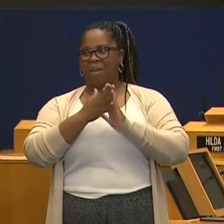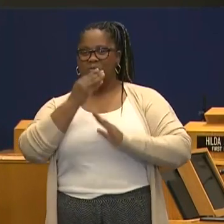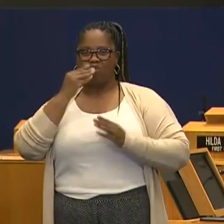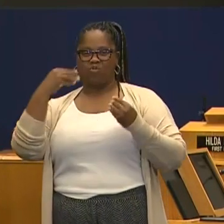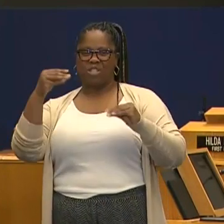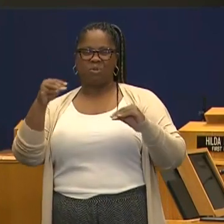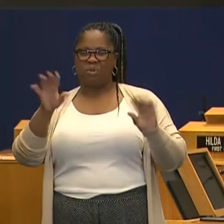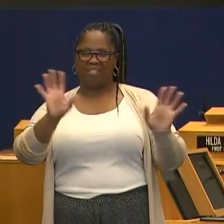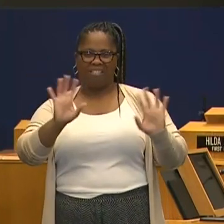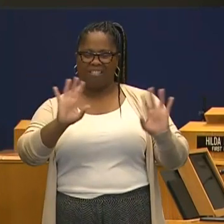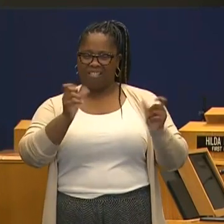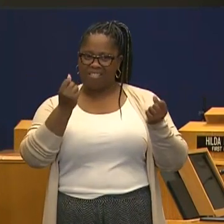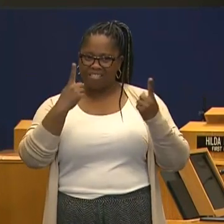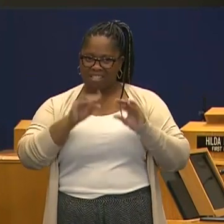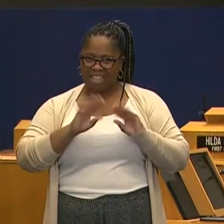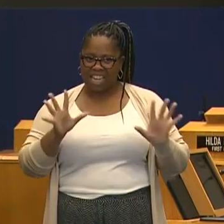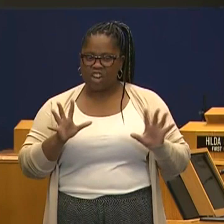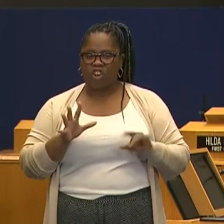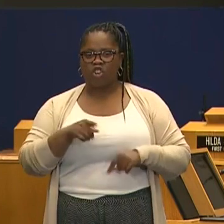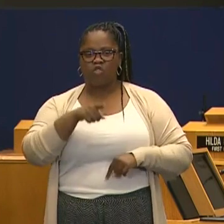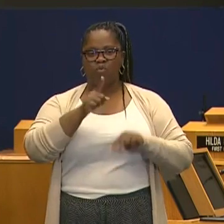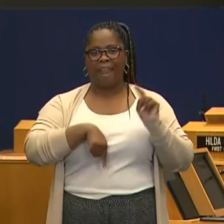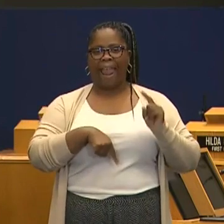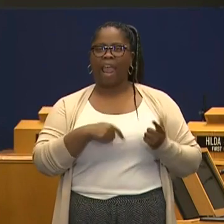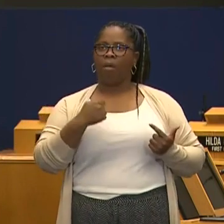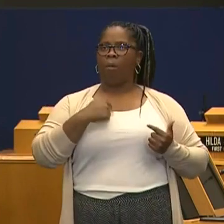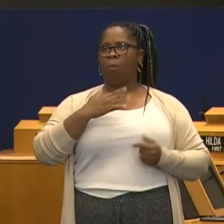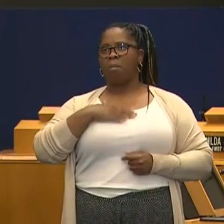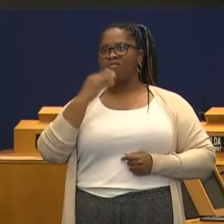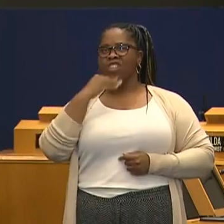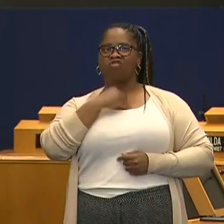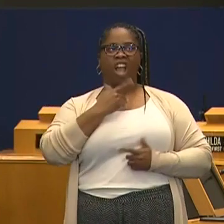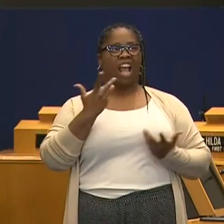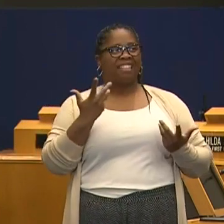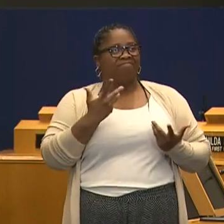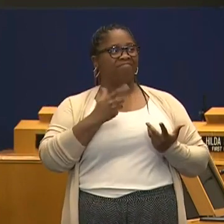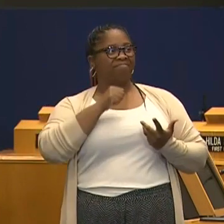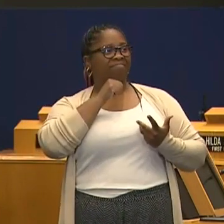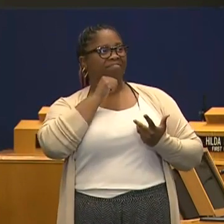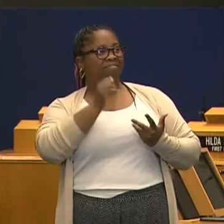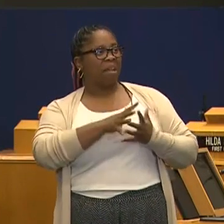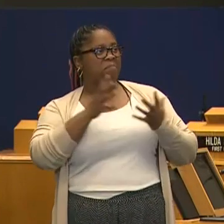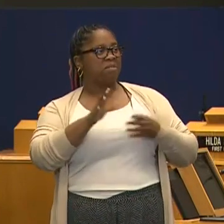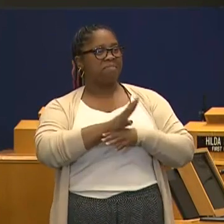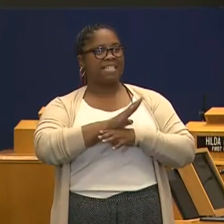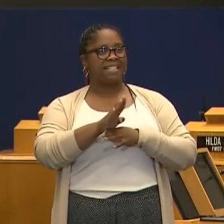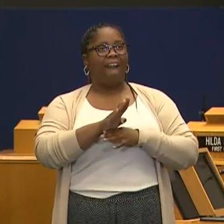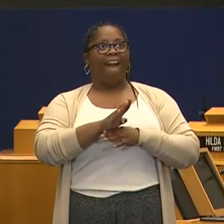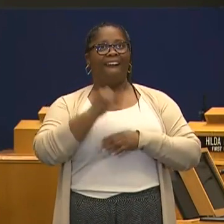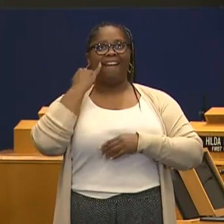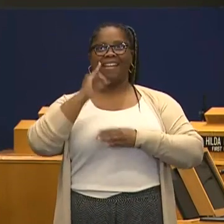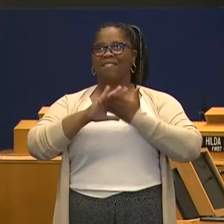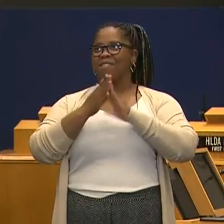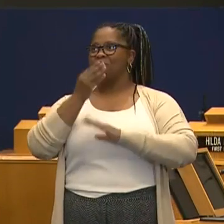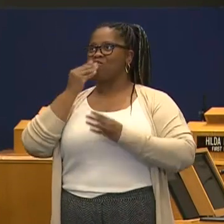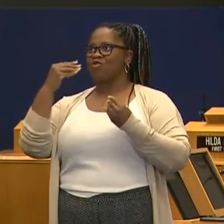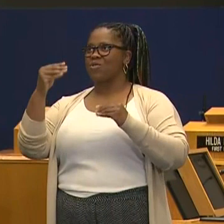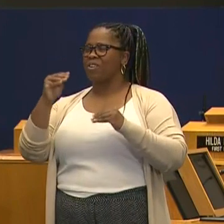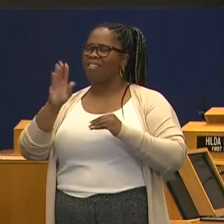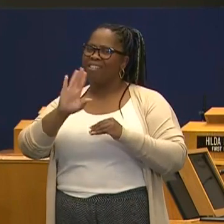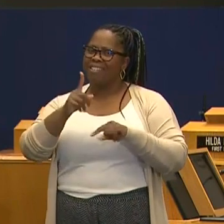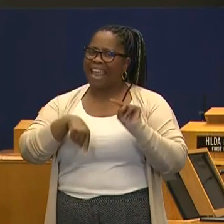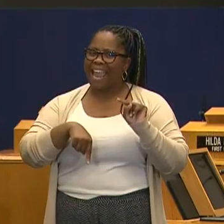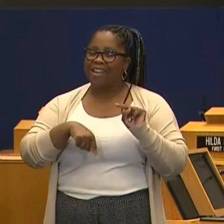just clear that up. You cannot just decide you're going to now sell groceries. I appreciate all of the innovation, but grocery stores are licensed.